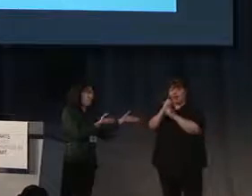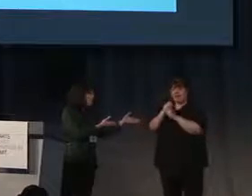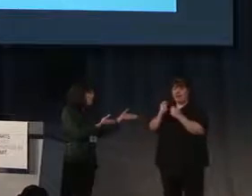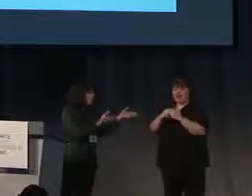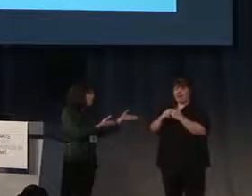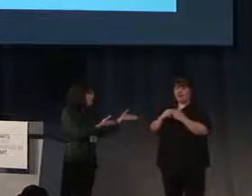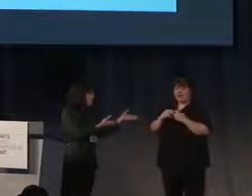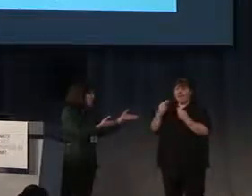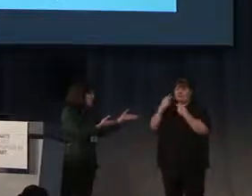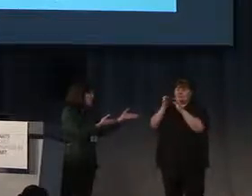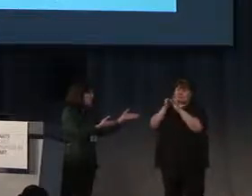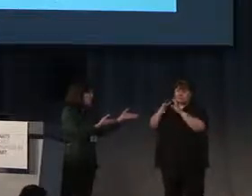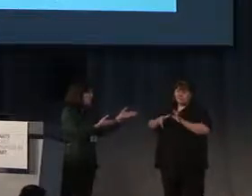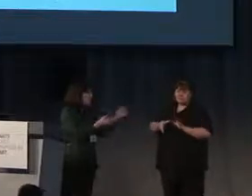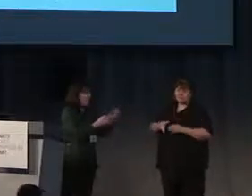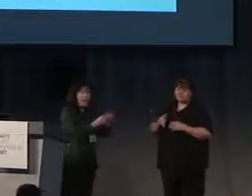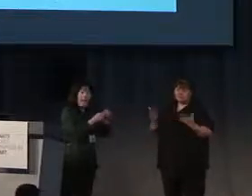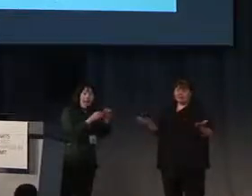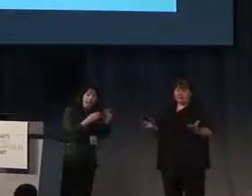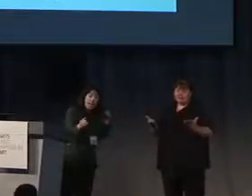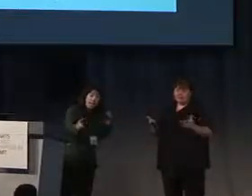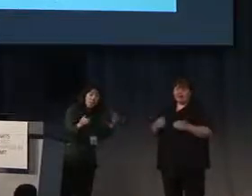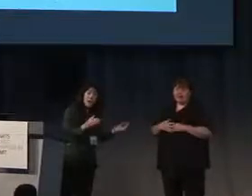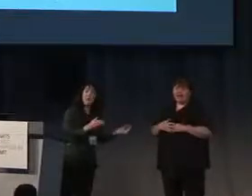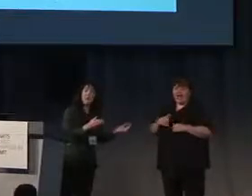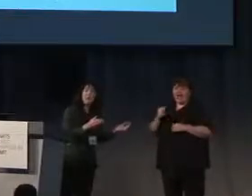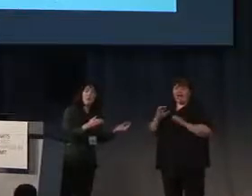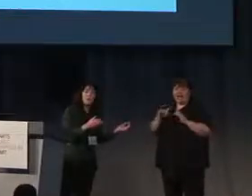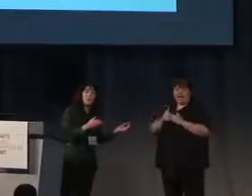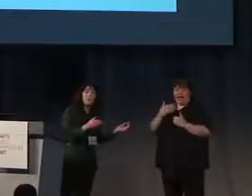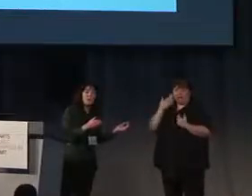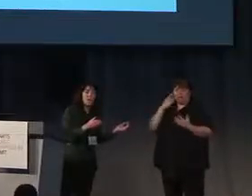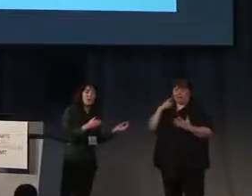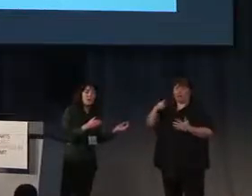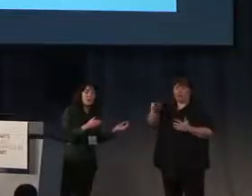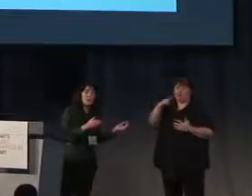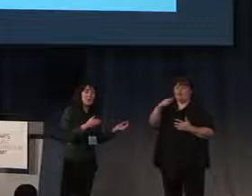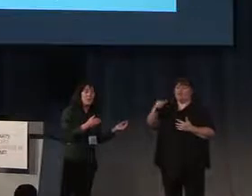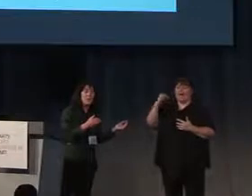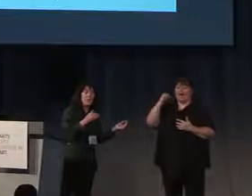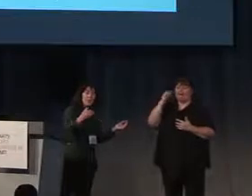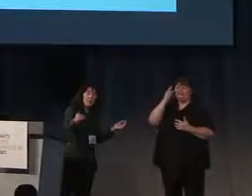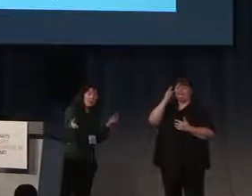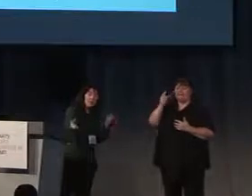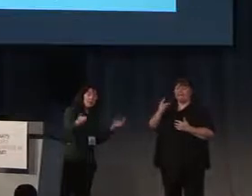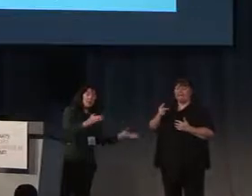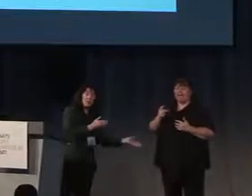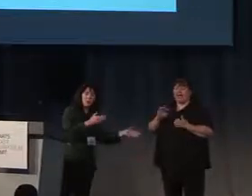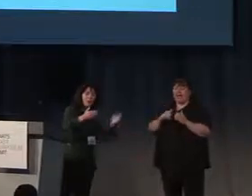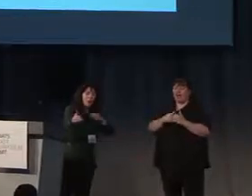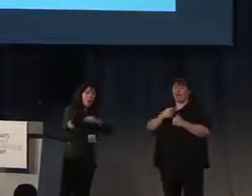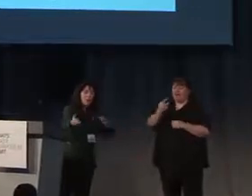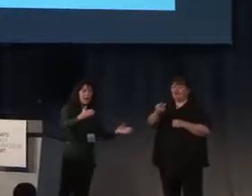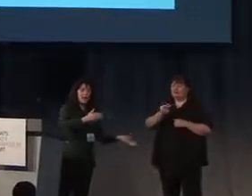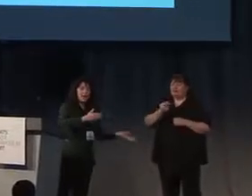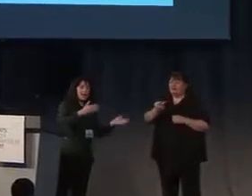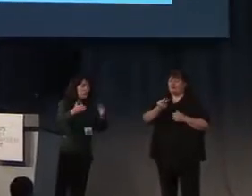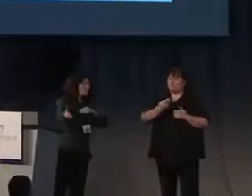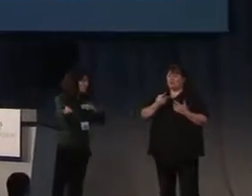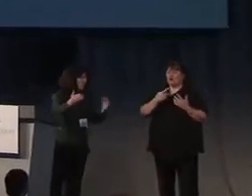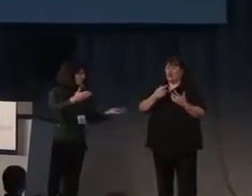watching the signers here today. And the way, I don't know if those of you in the back of the room can tell that these two are